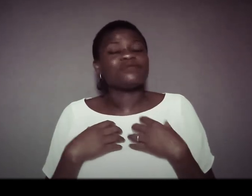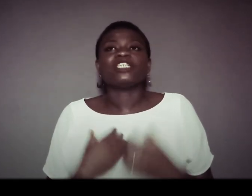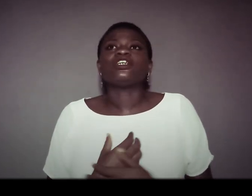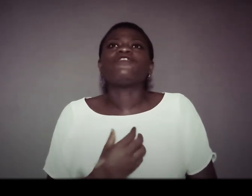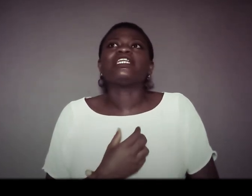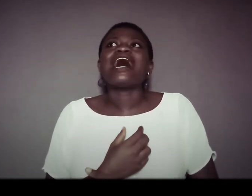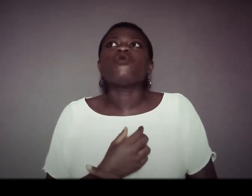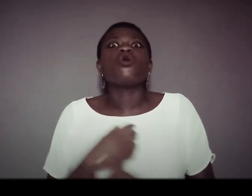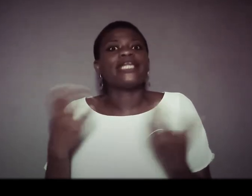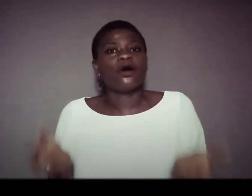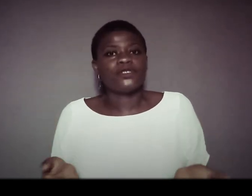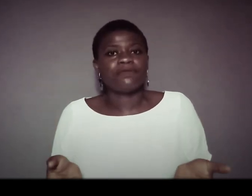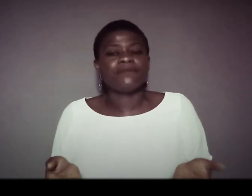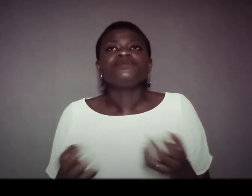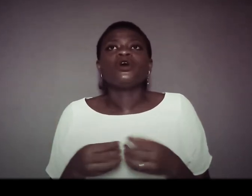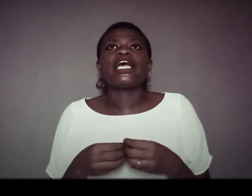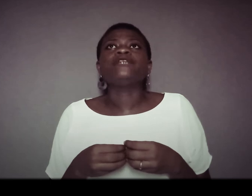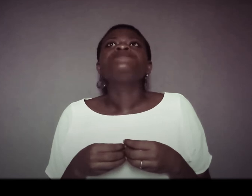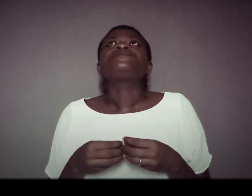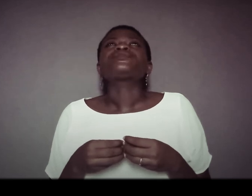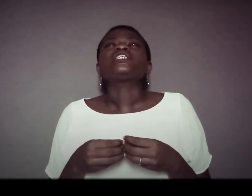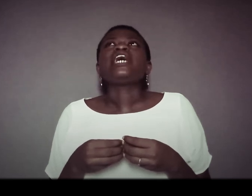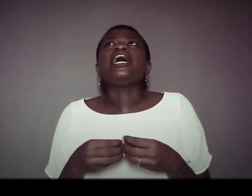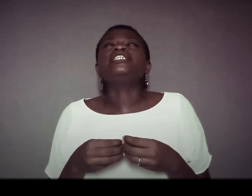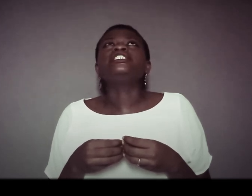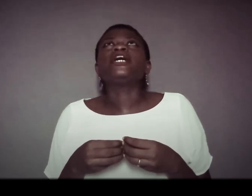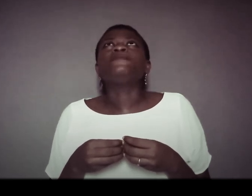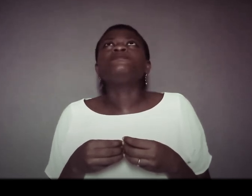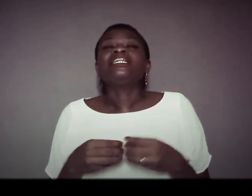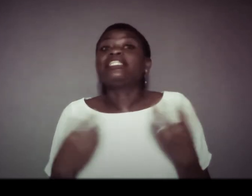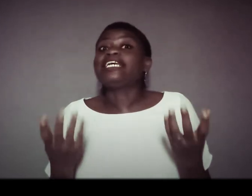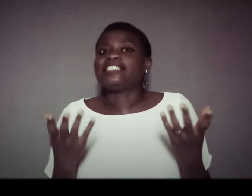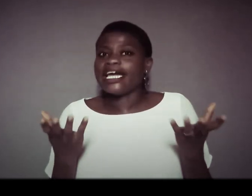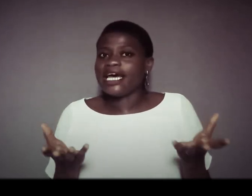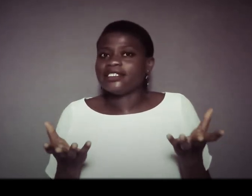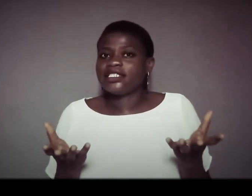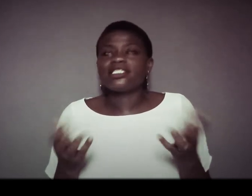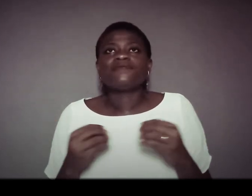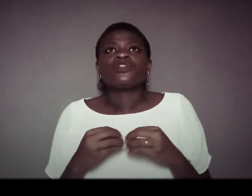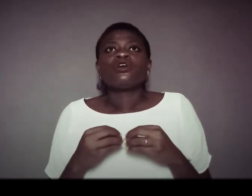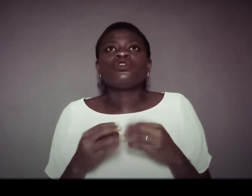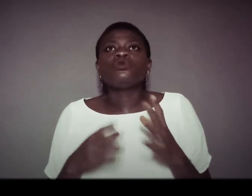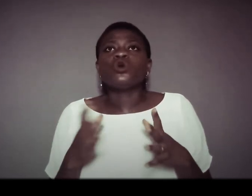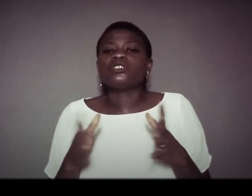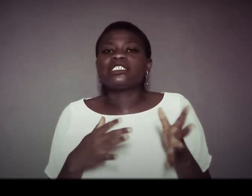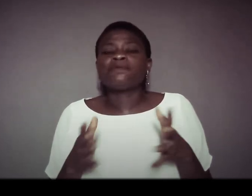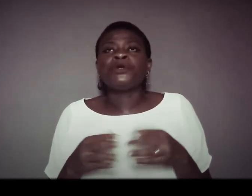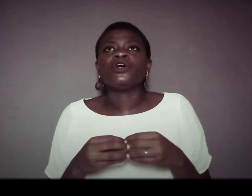myself and how god helped me okay and um the things i learned through those periods